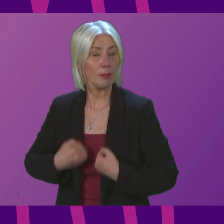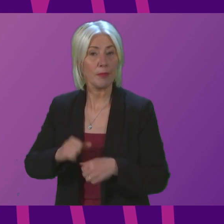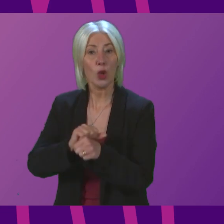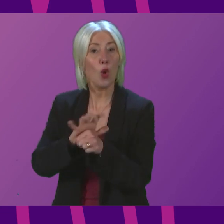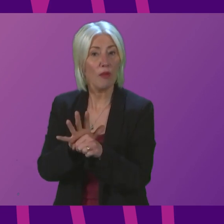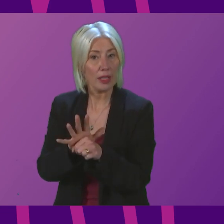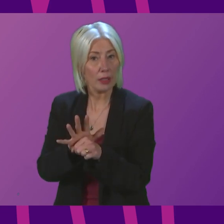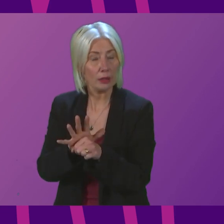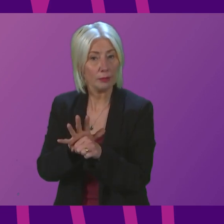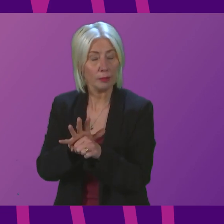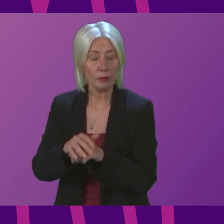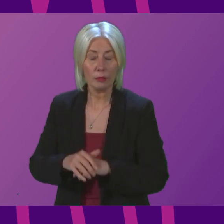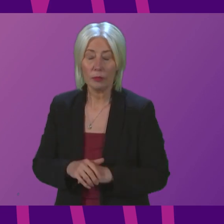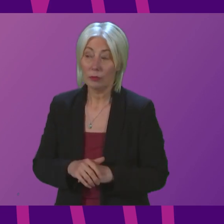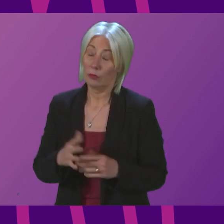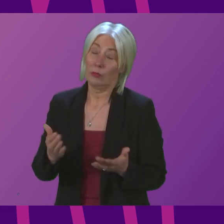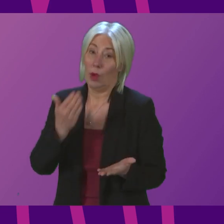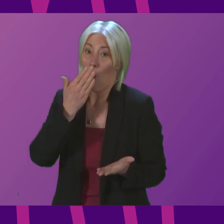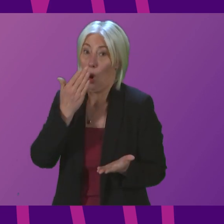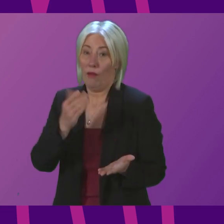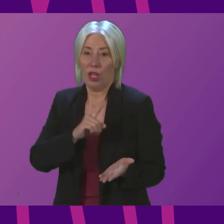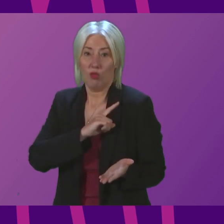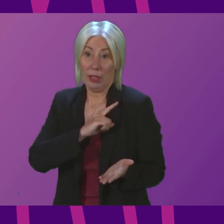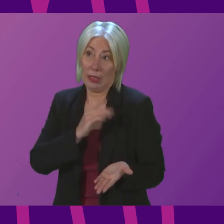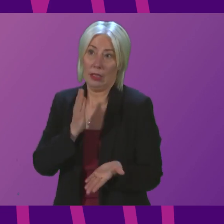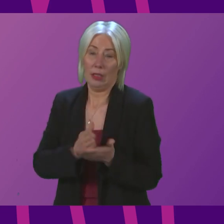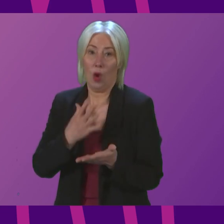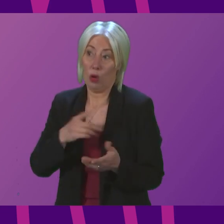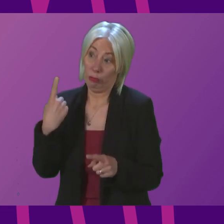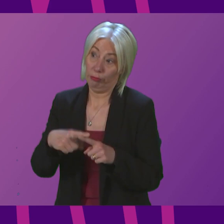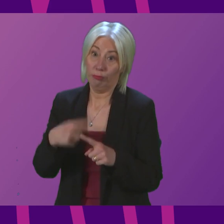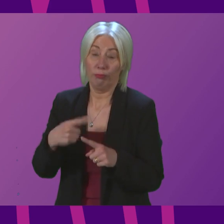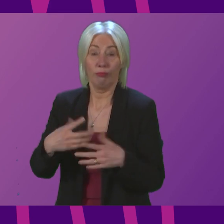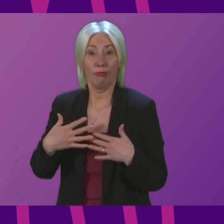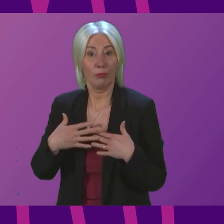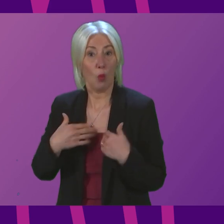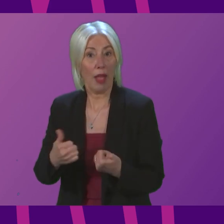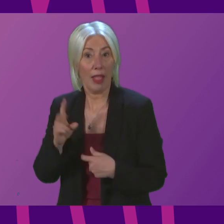and for many, many obvious reasons, I wish her a very speedy recovery.